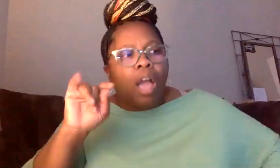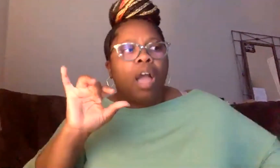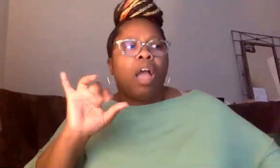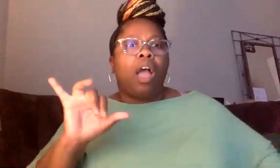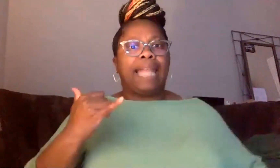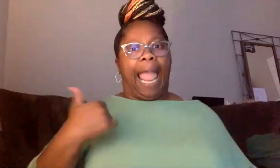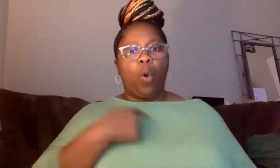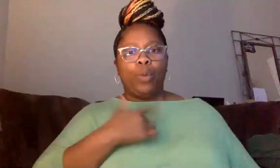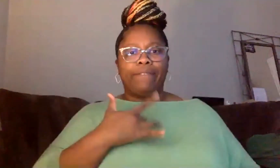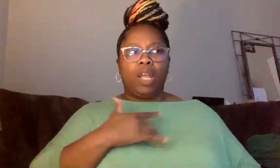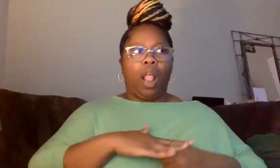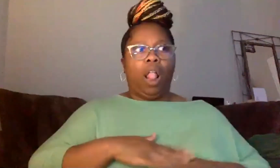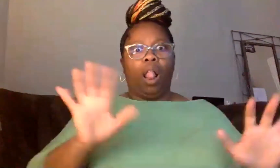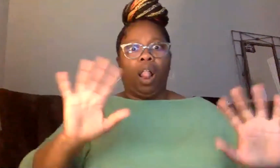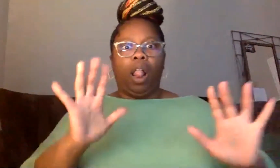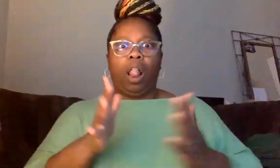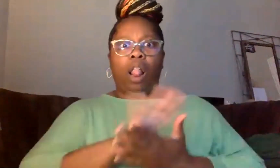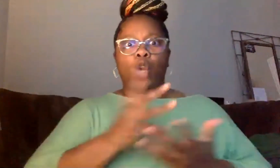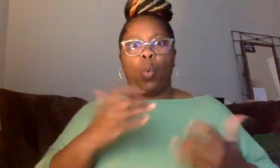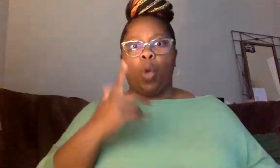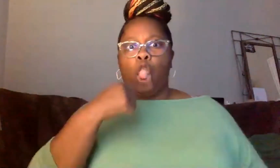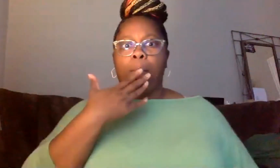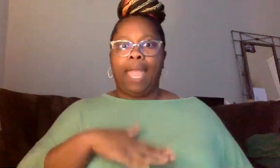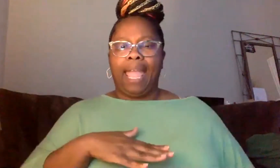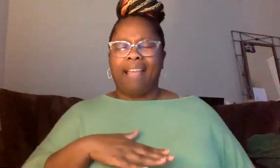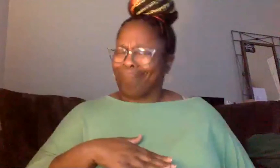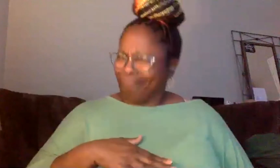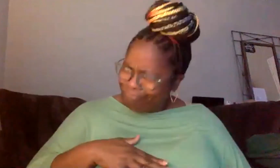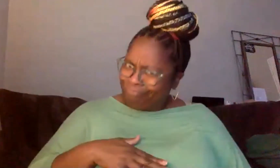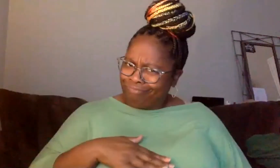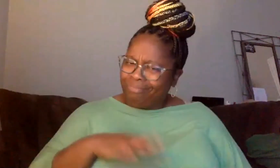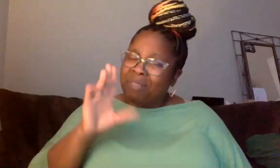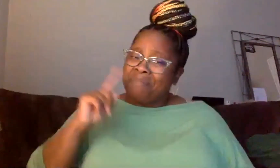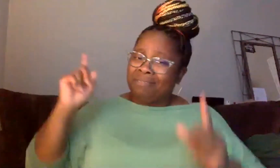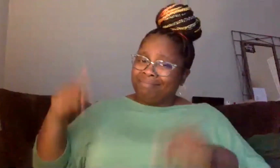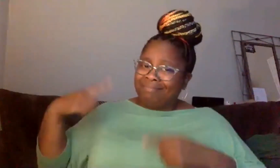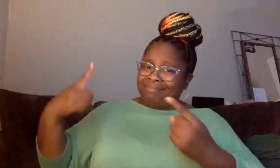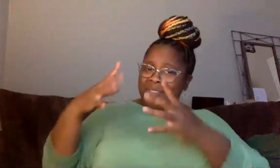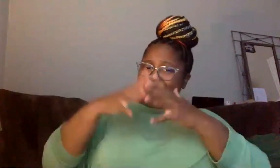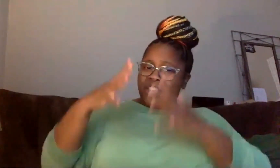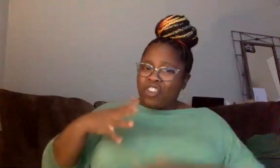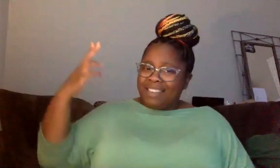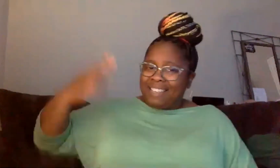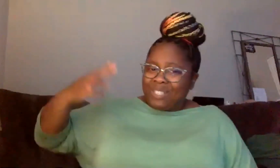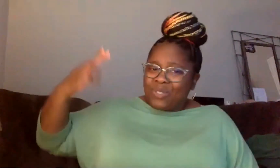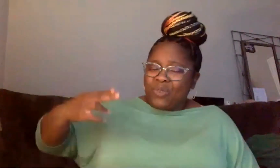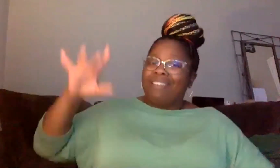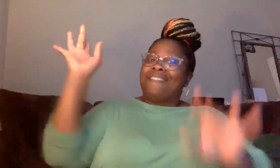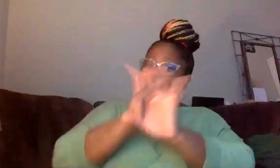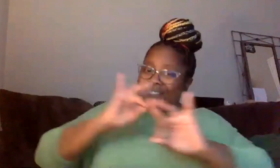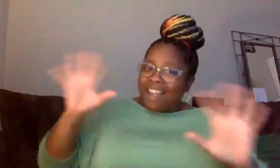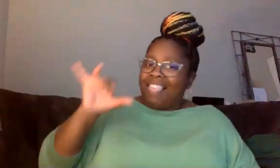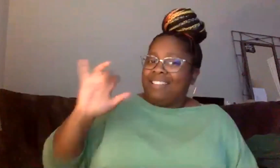like this. So throughout American history, violence has been the way that Americans